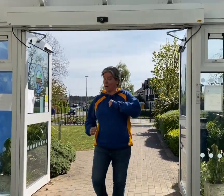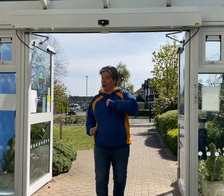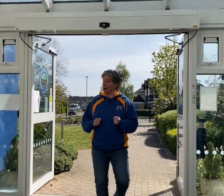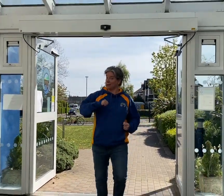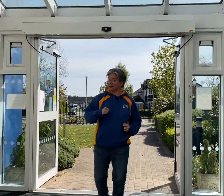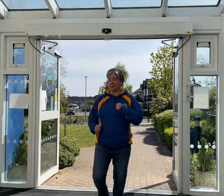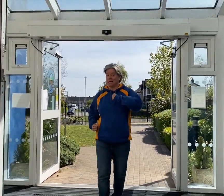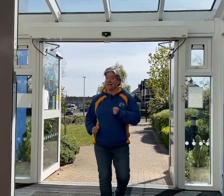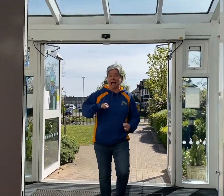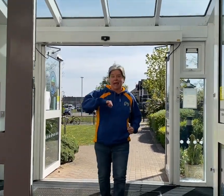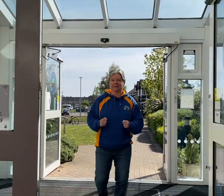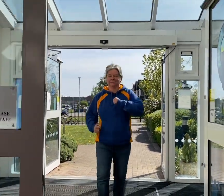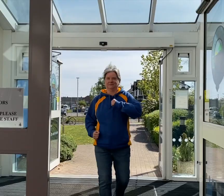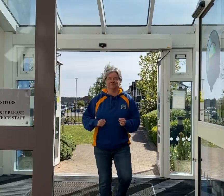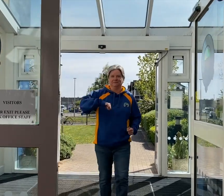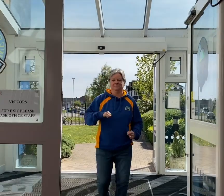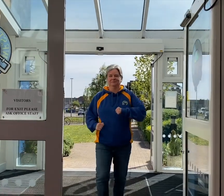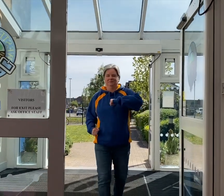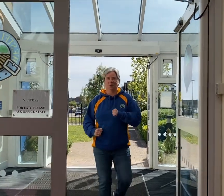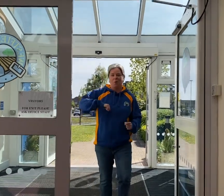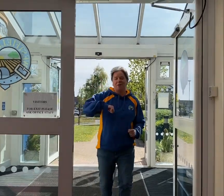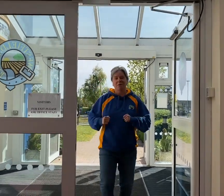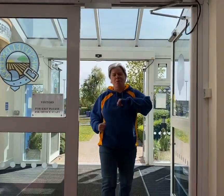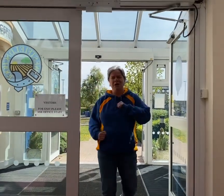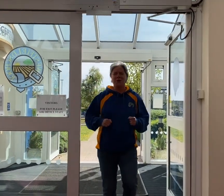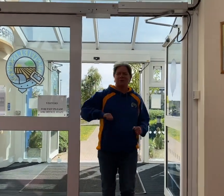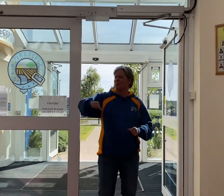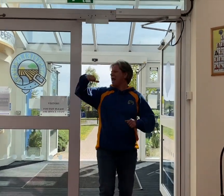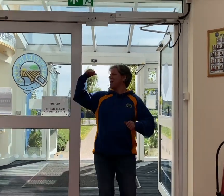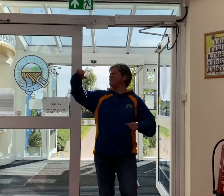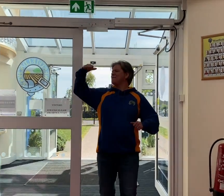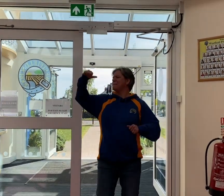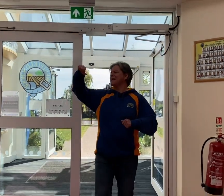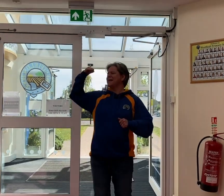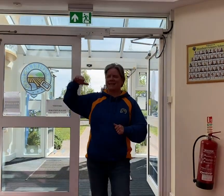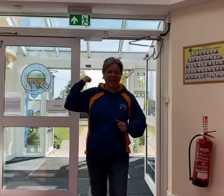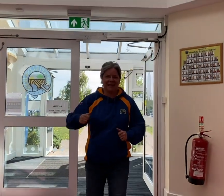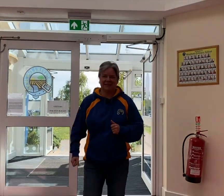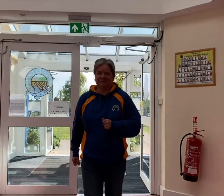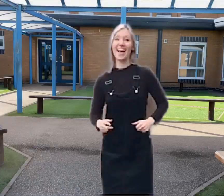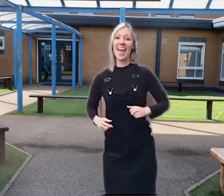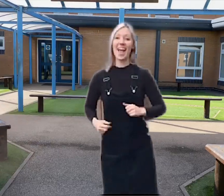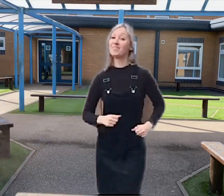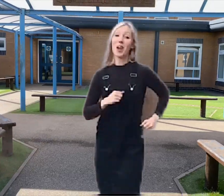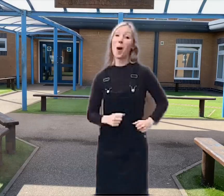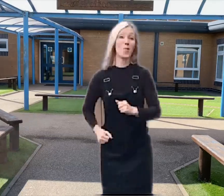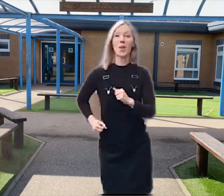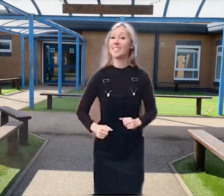I long to be there With Marie who's waiting for me there Every lonely